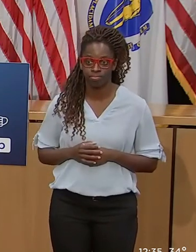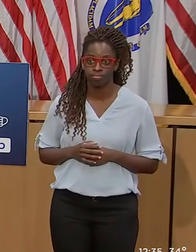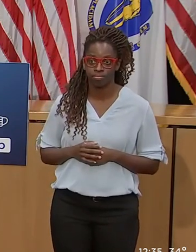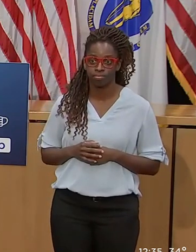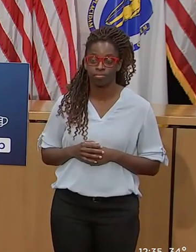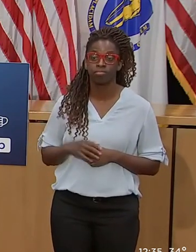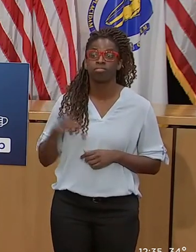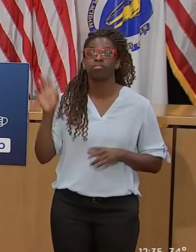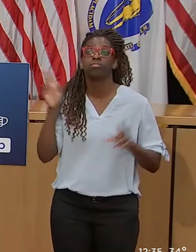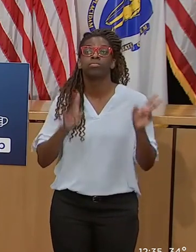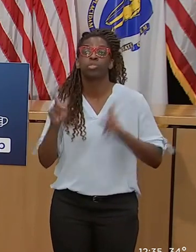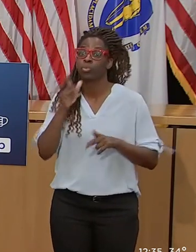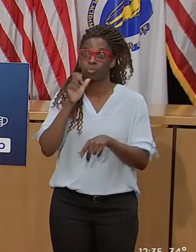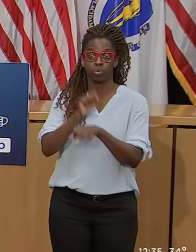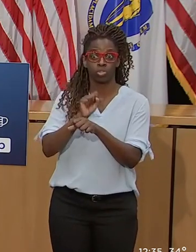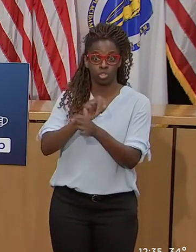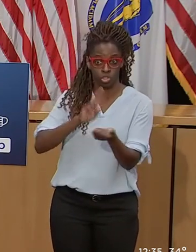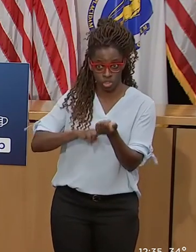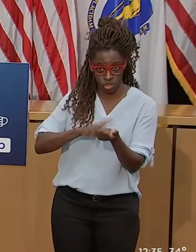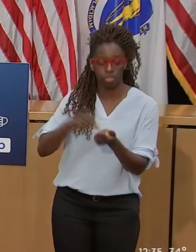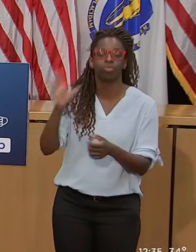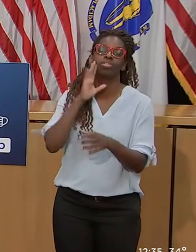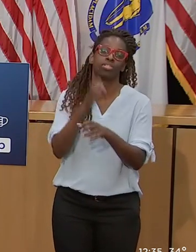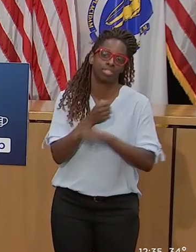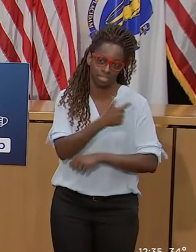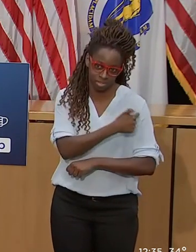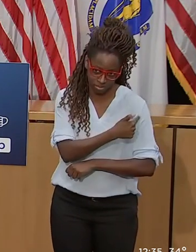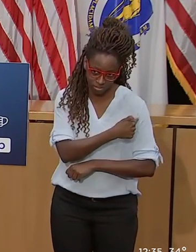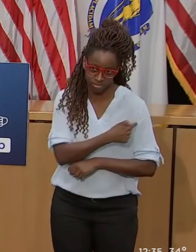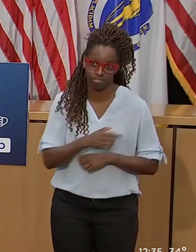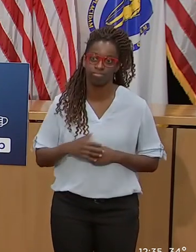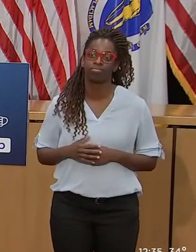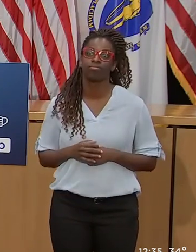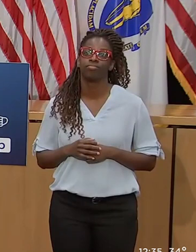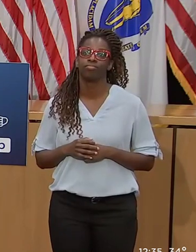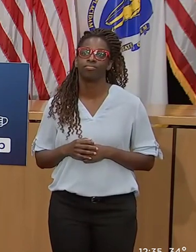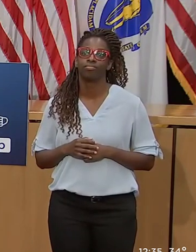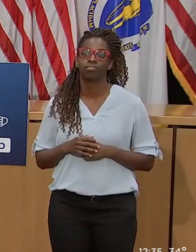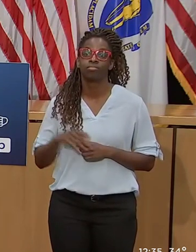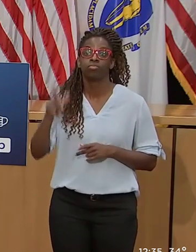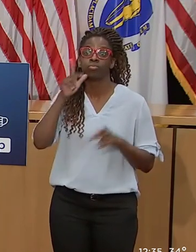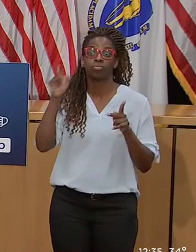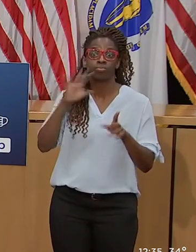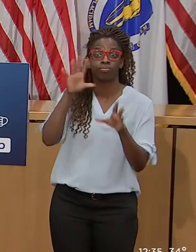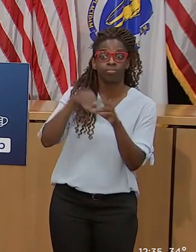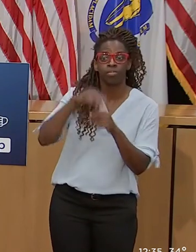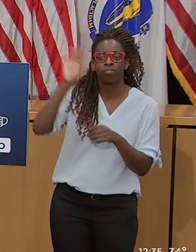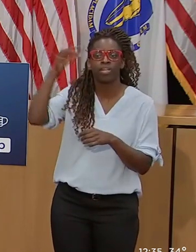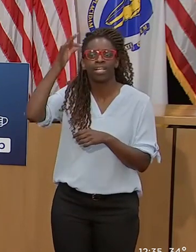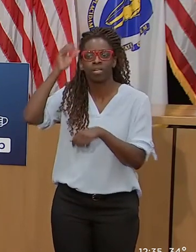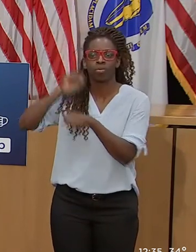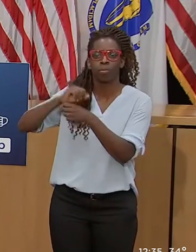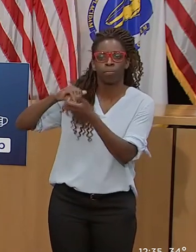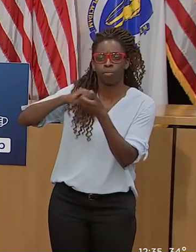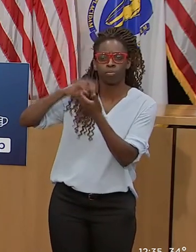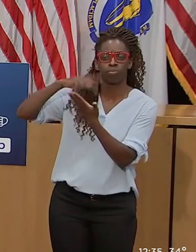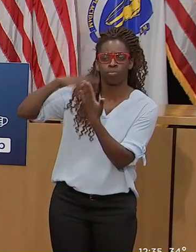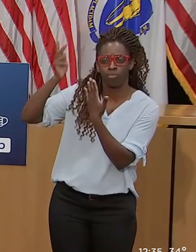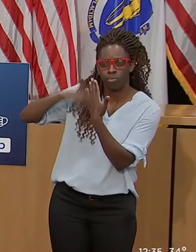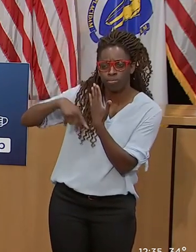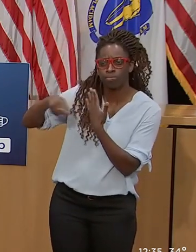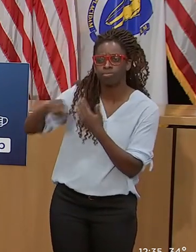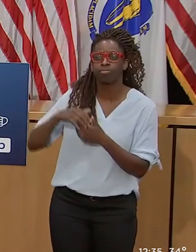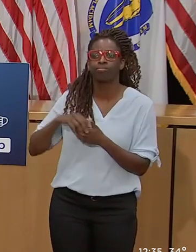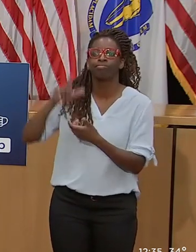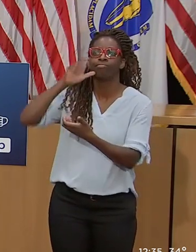be vaccinated as part of the Federal Pharmacy Partnership Program. The federal government has partnered with CVS and Walgreens directly to